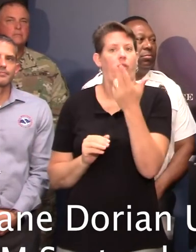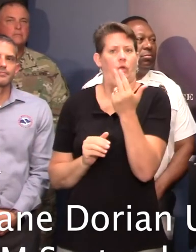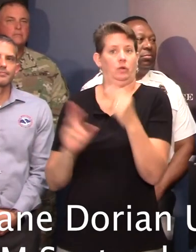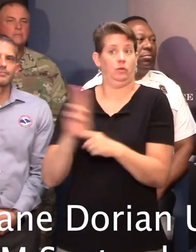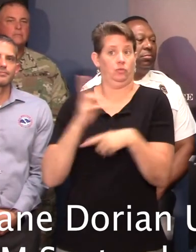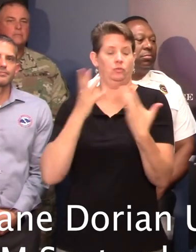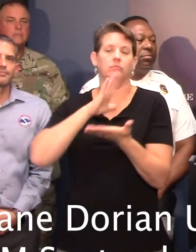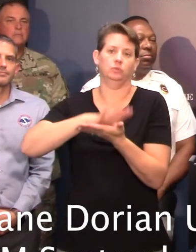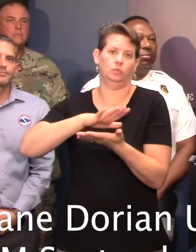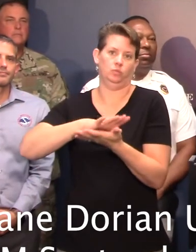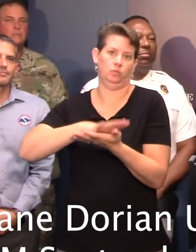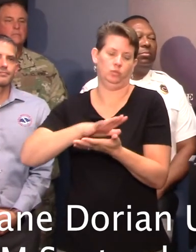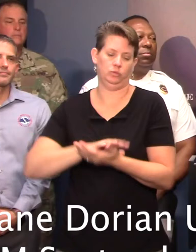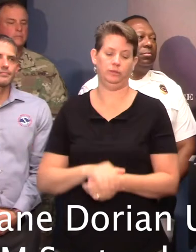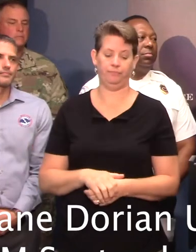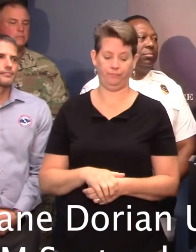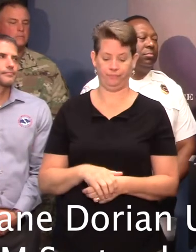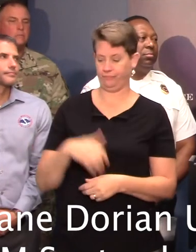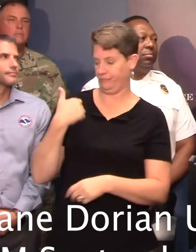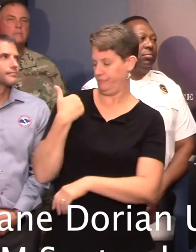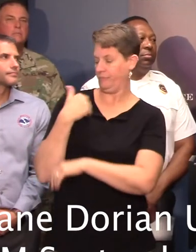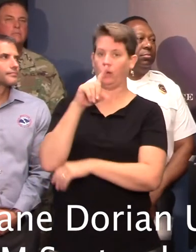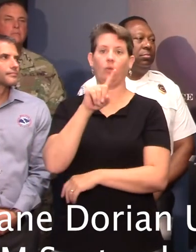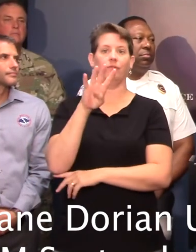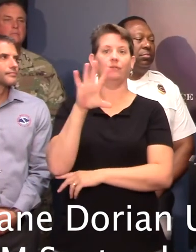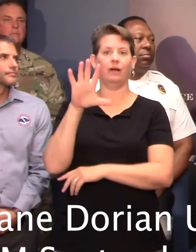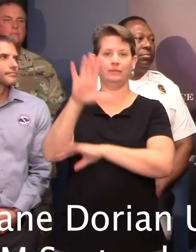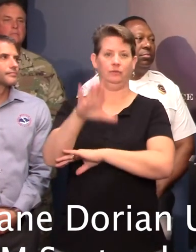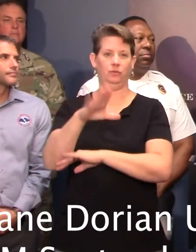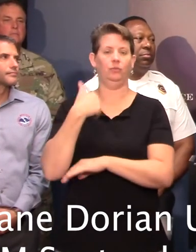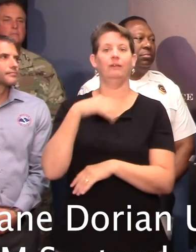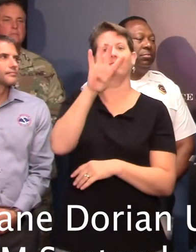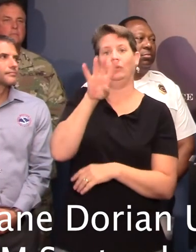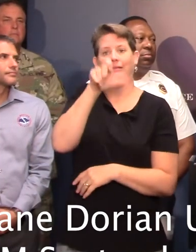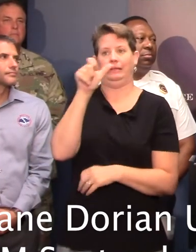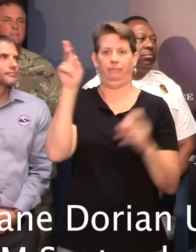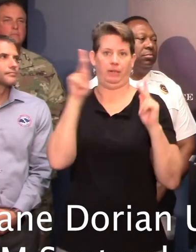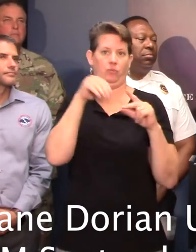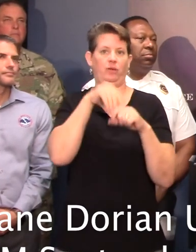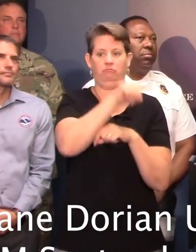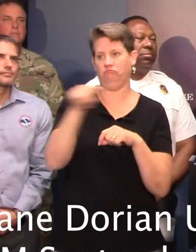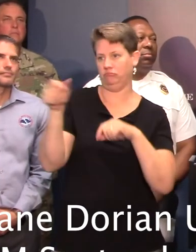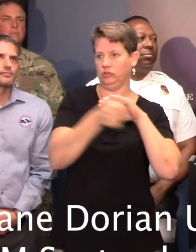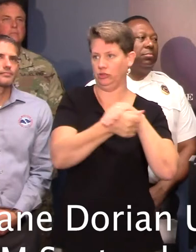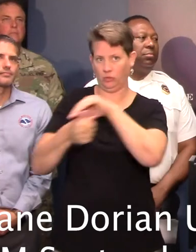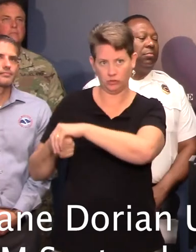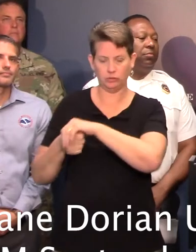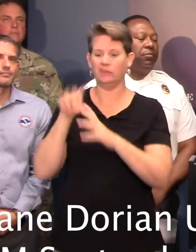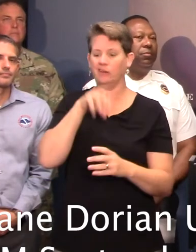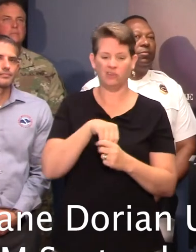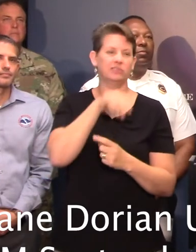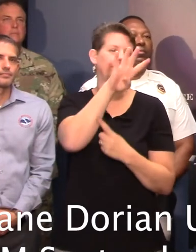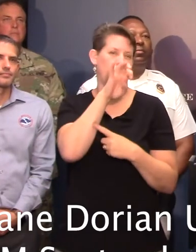buildings. As of 145, we have a total population of 410 individuals in our shelters. This number includes